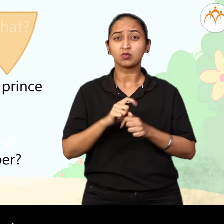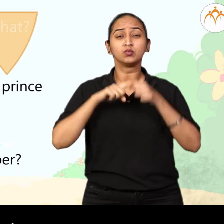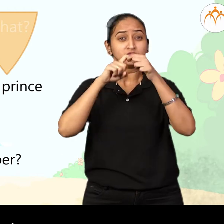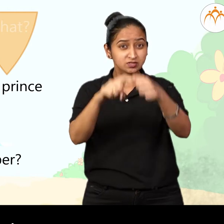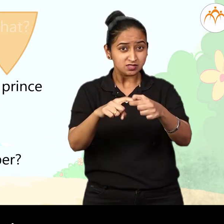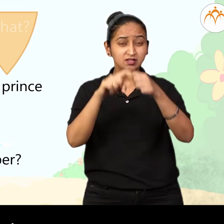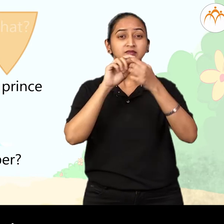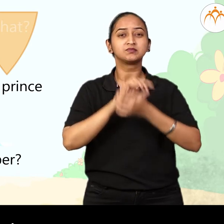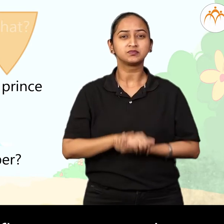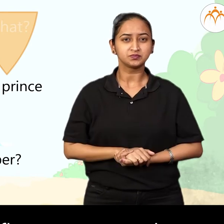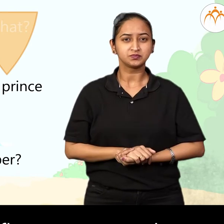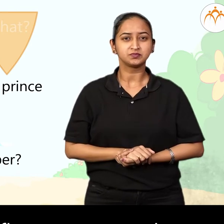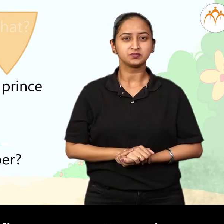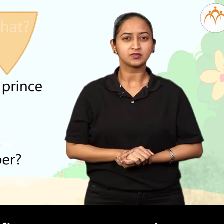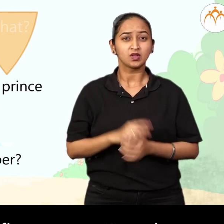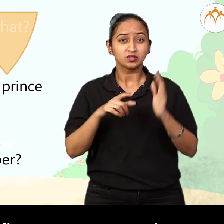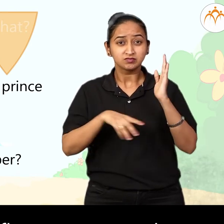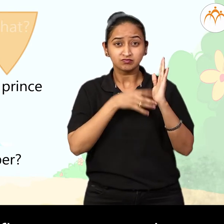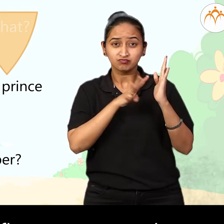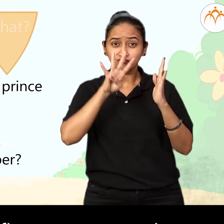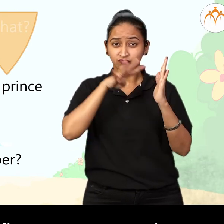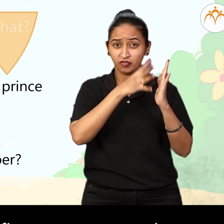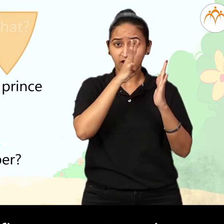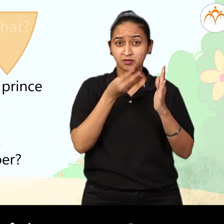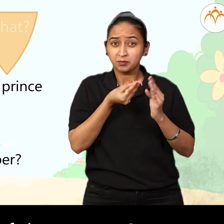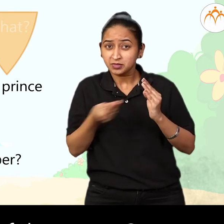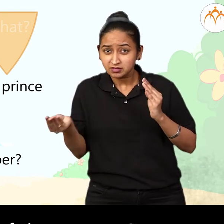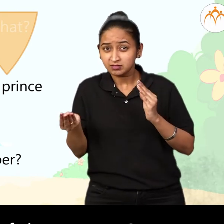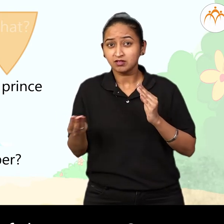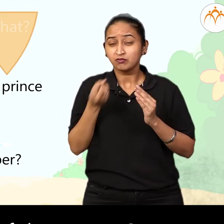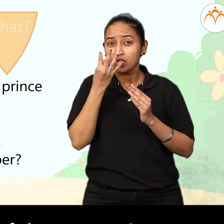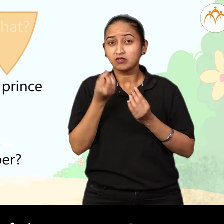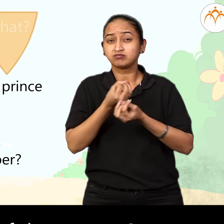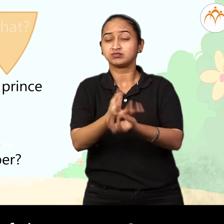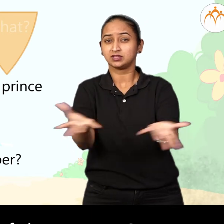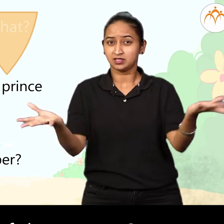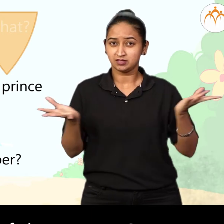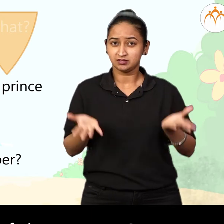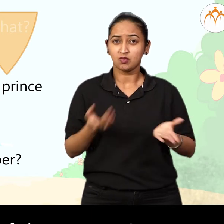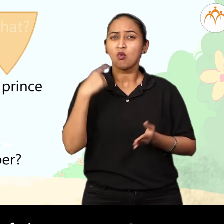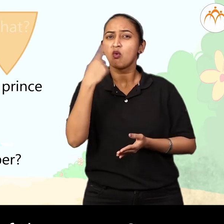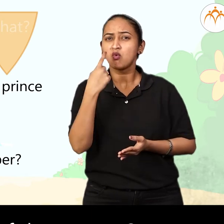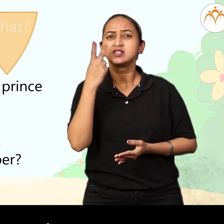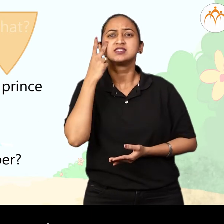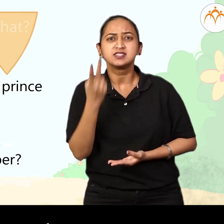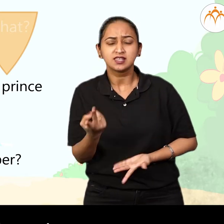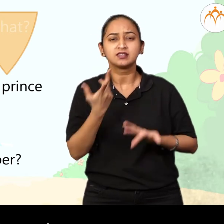Who saw a lot of flowers scattered at the bottom of the creeper? Answer